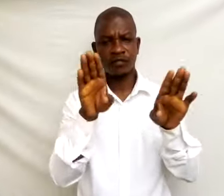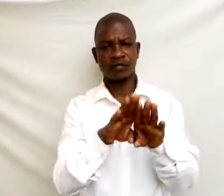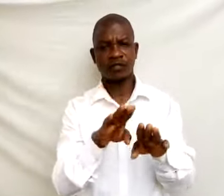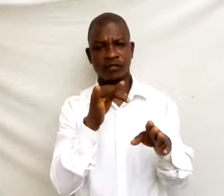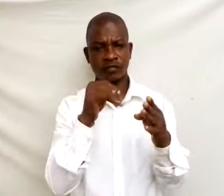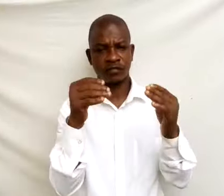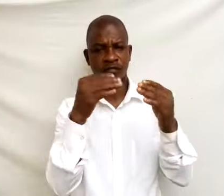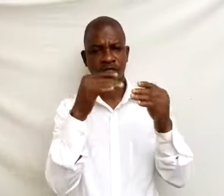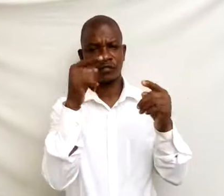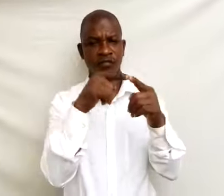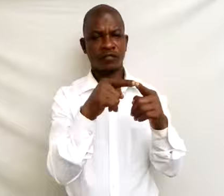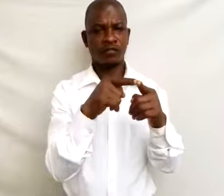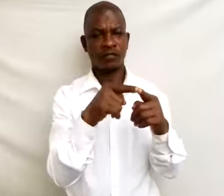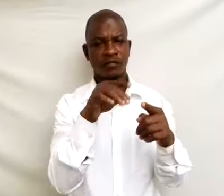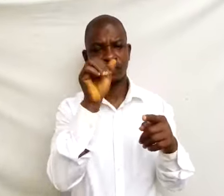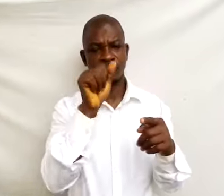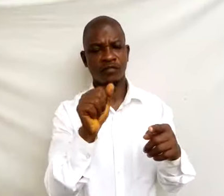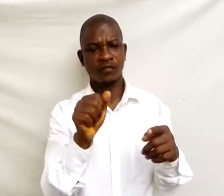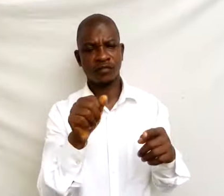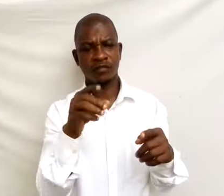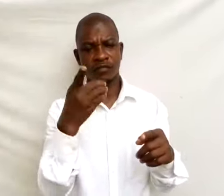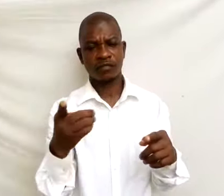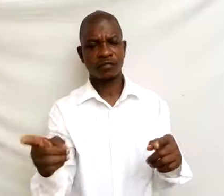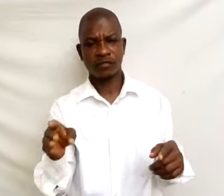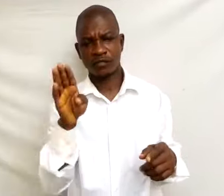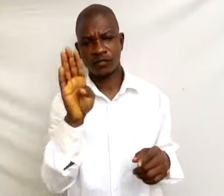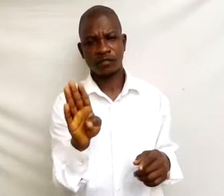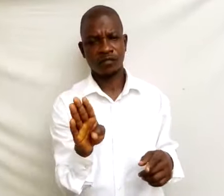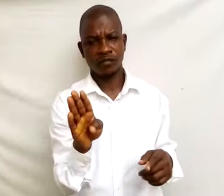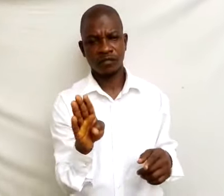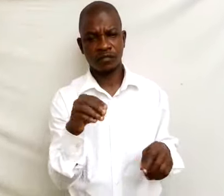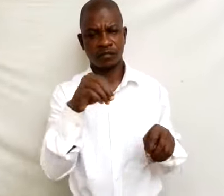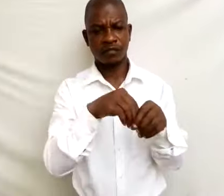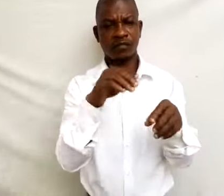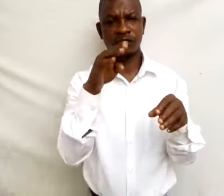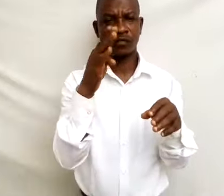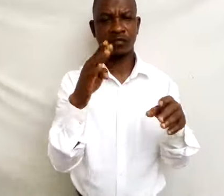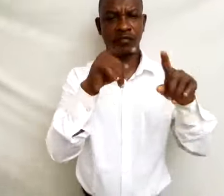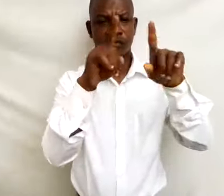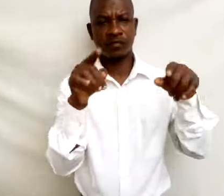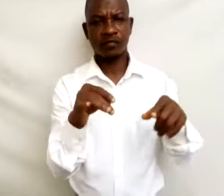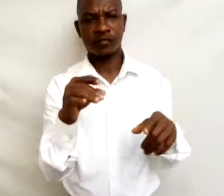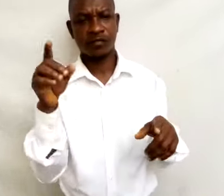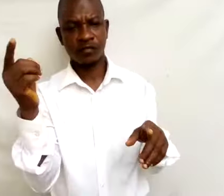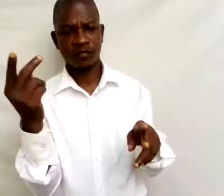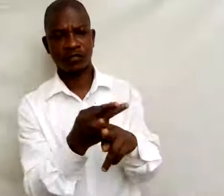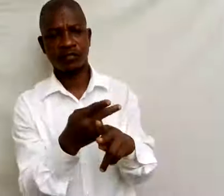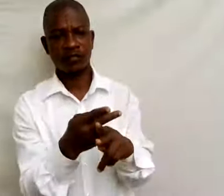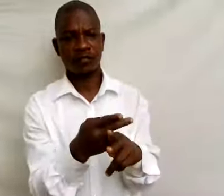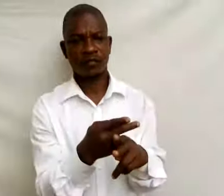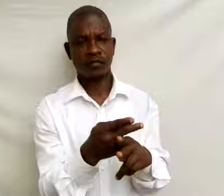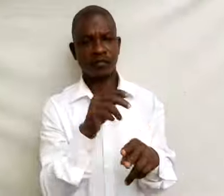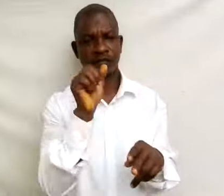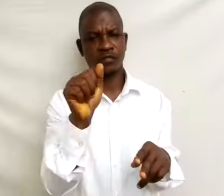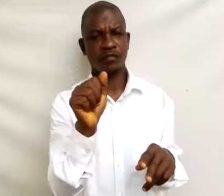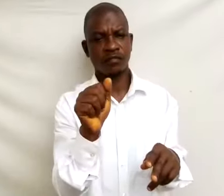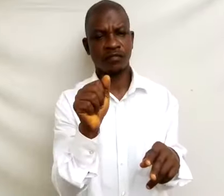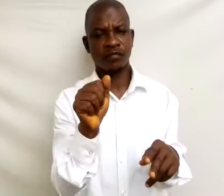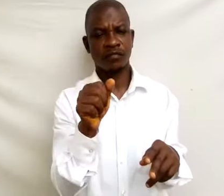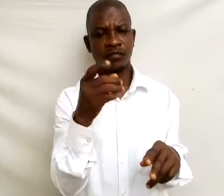is equal to A, delta, B, in brackets, times A, delta, C,